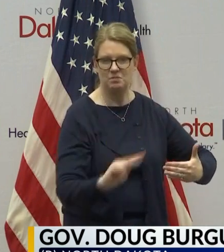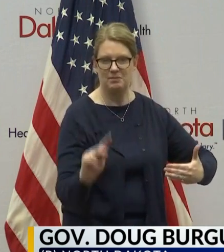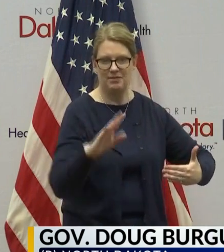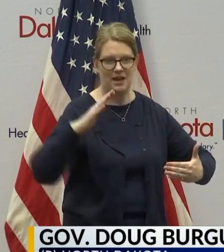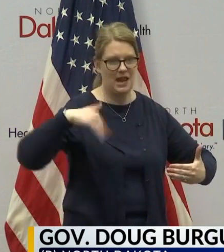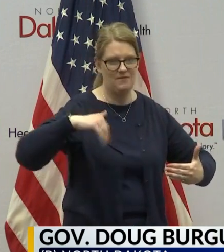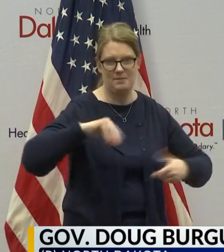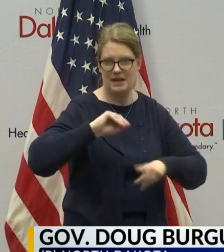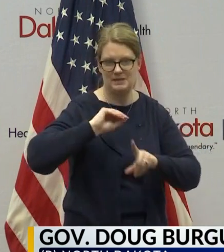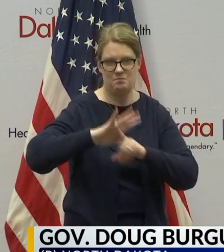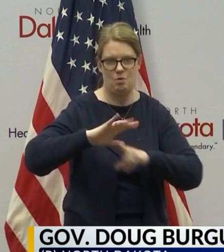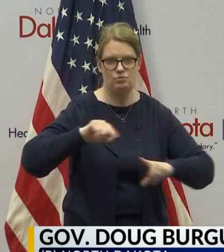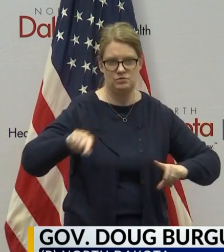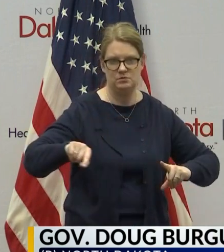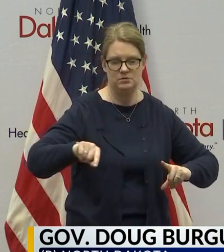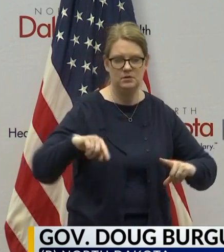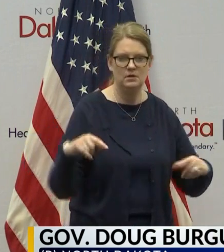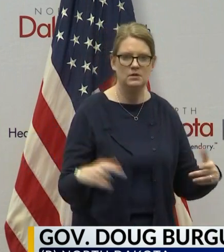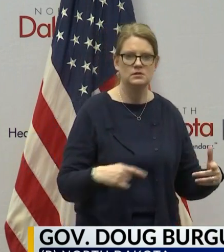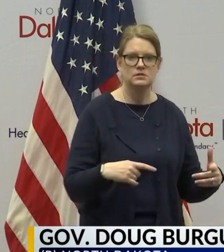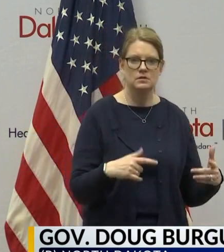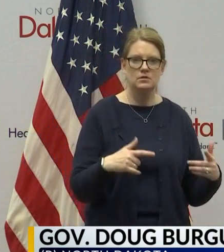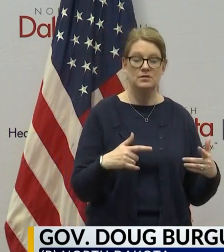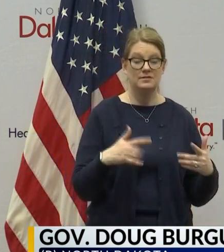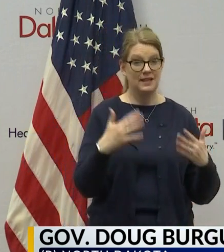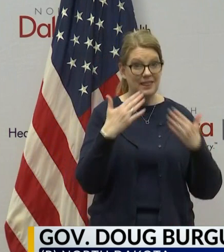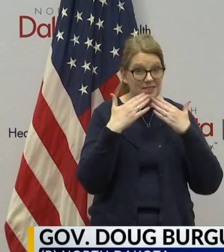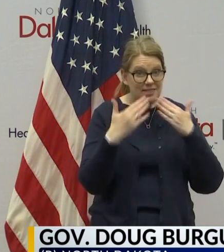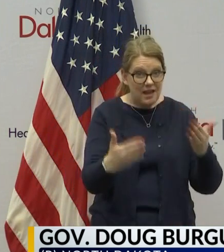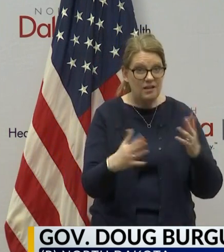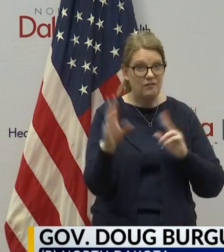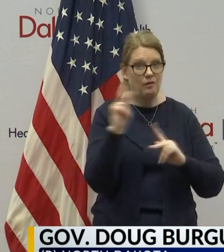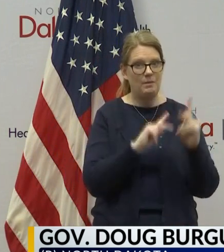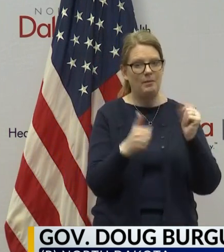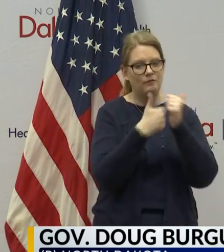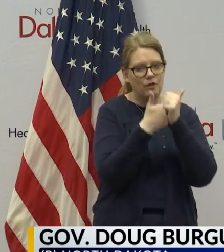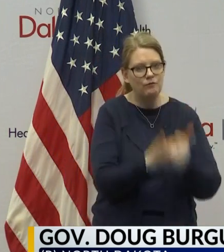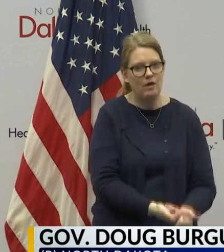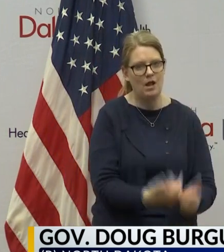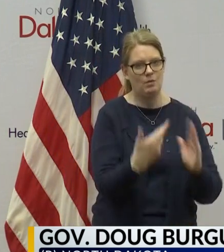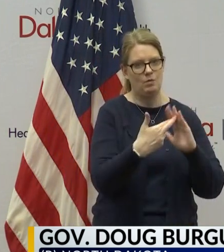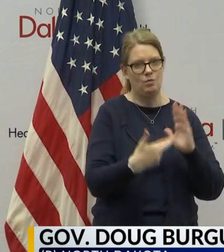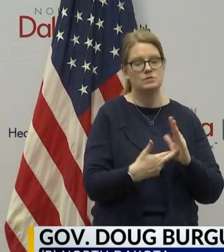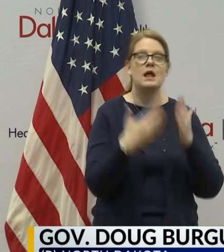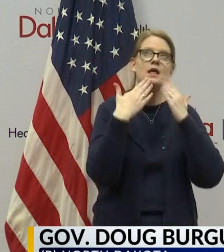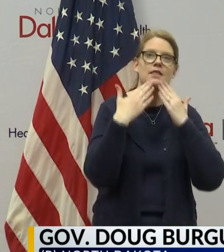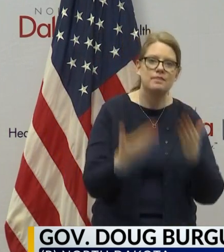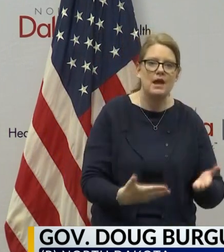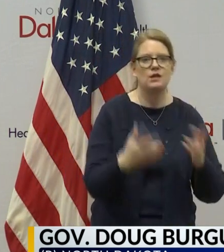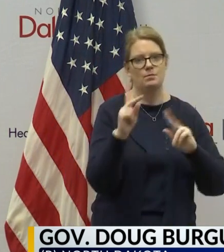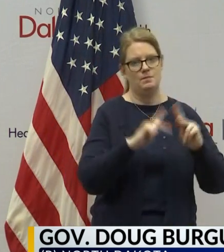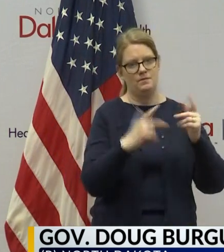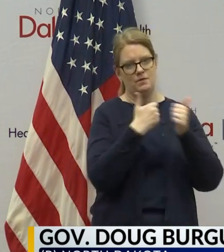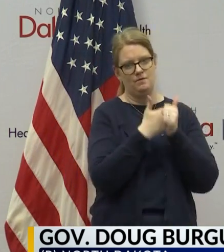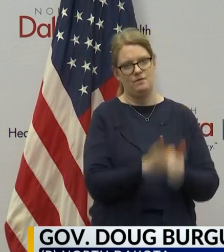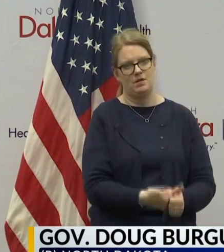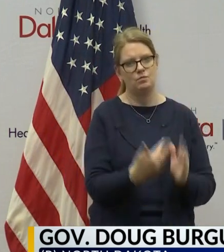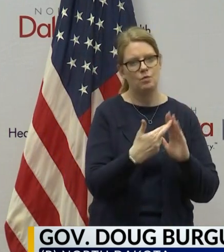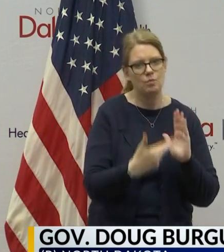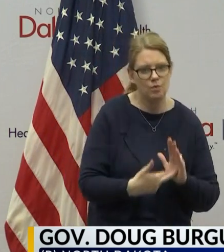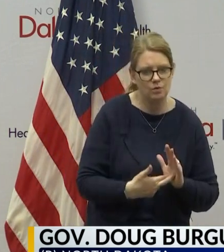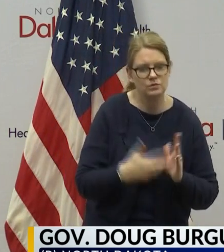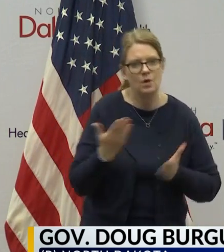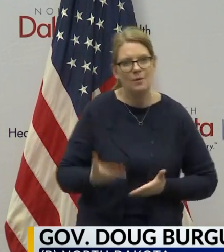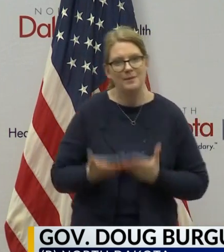So we, again, have been thanking people for their cooperation during this time when we've offered this as guidance.